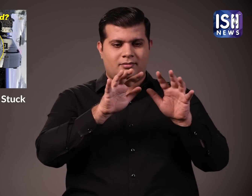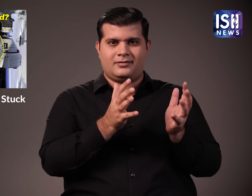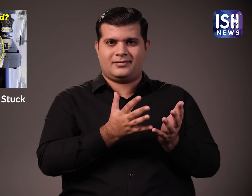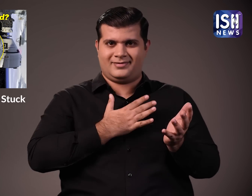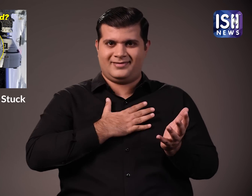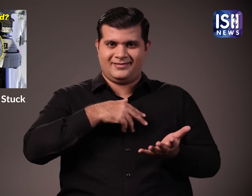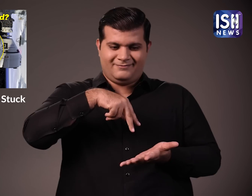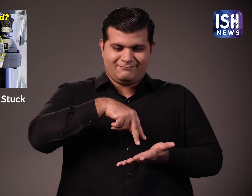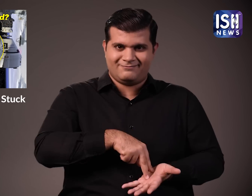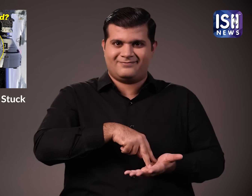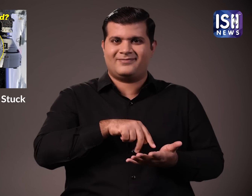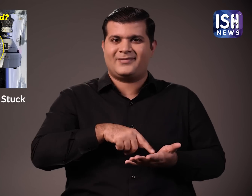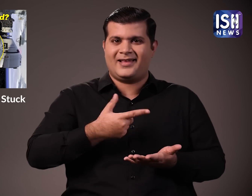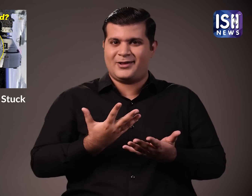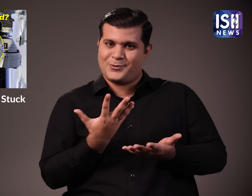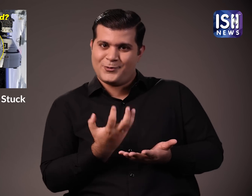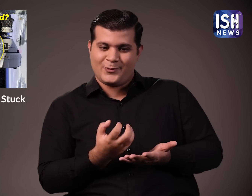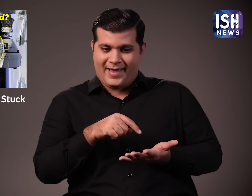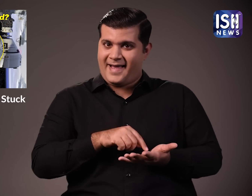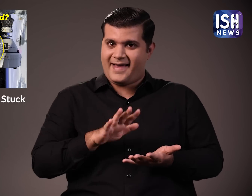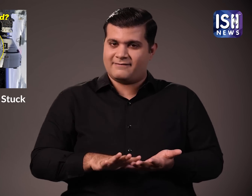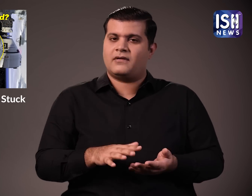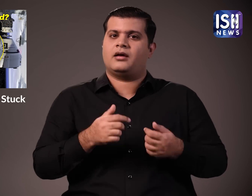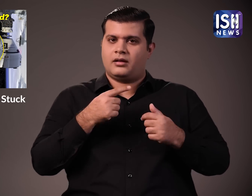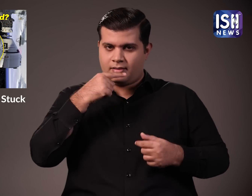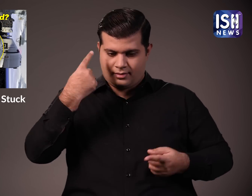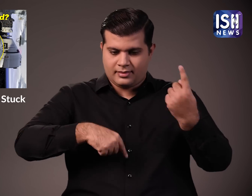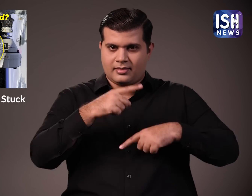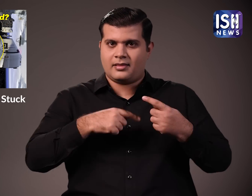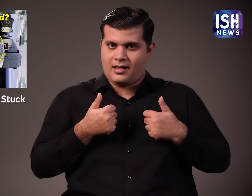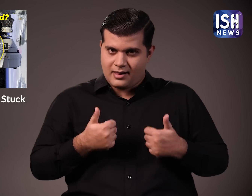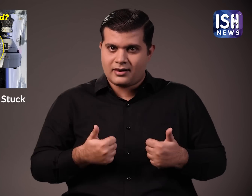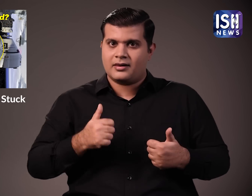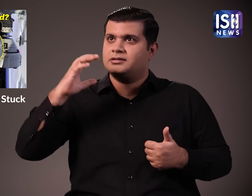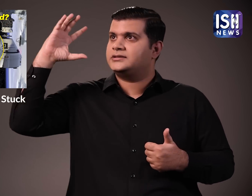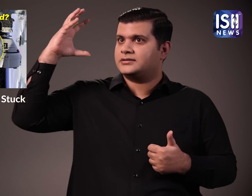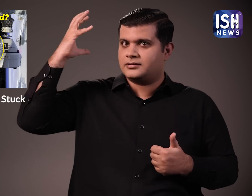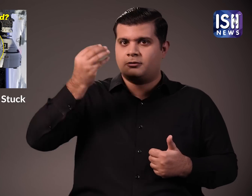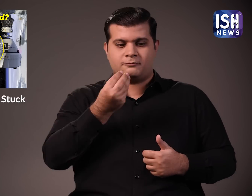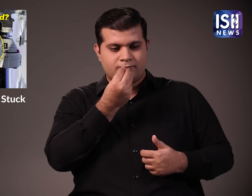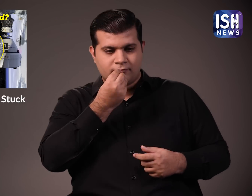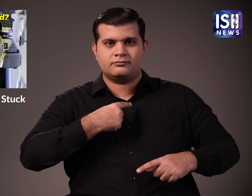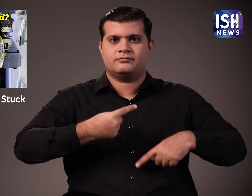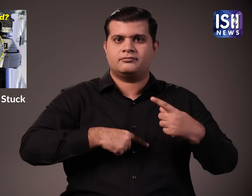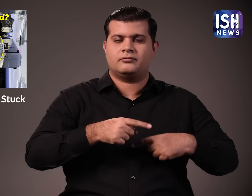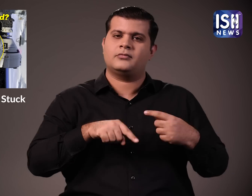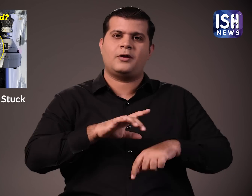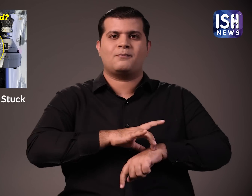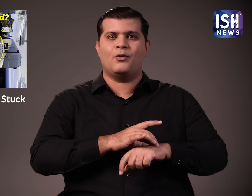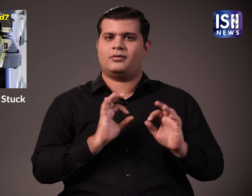bones. Problems such as I'll tell you. On Earth there is gravity. Because of this we have good blood circulation, we have